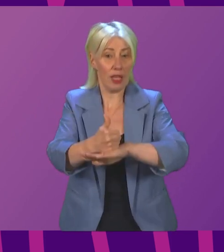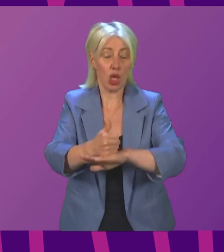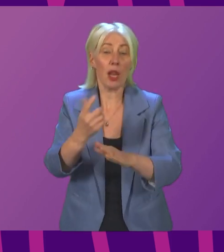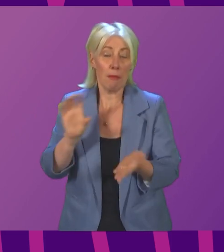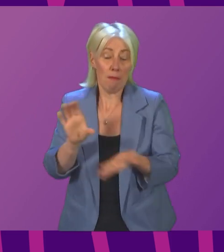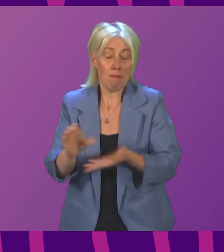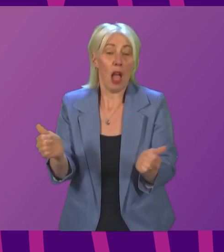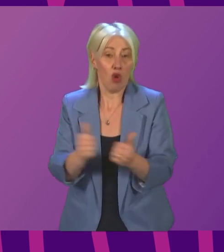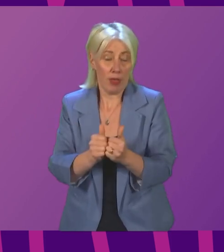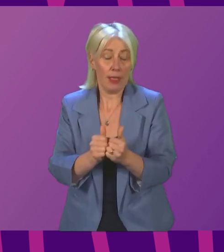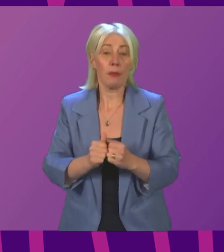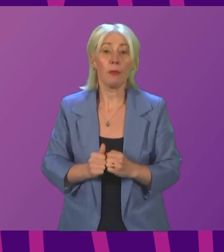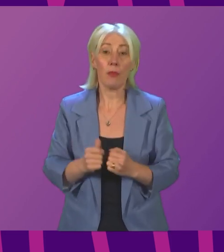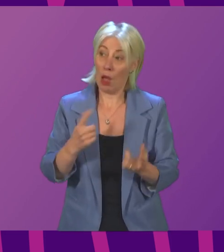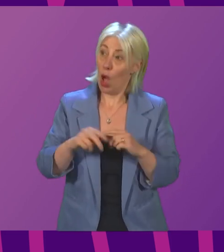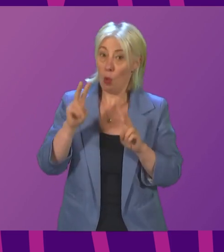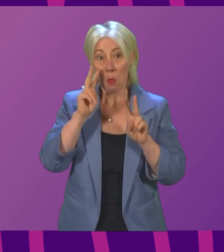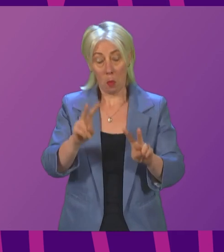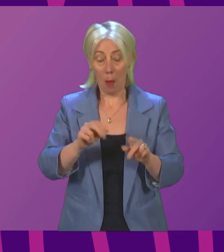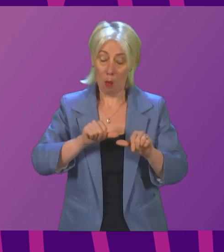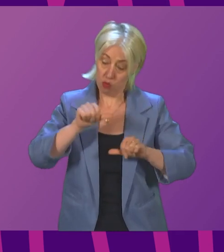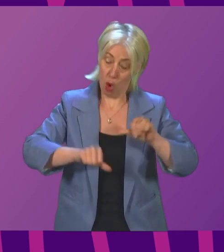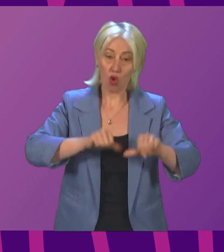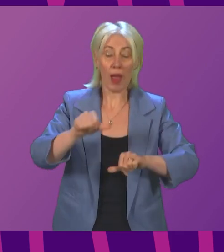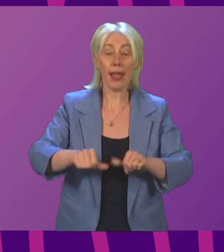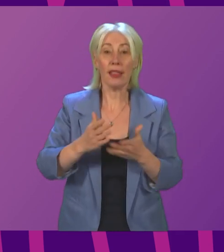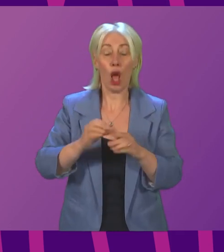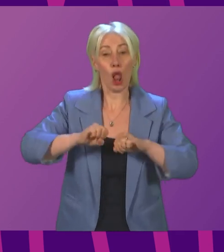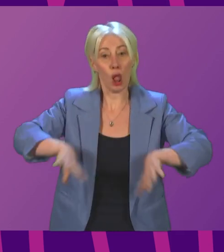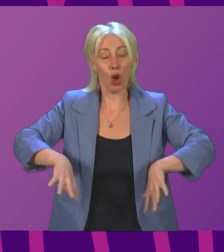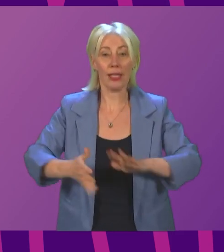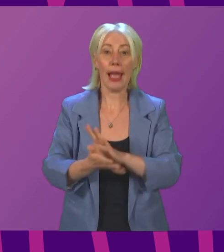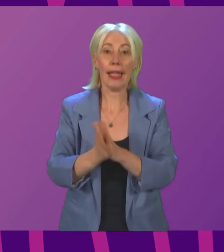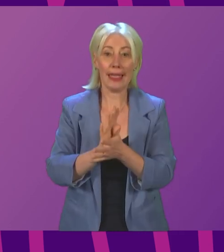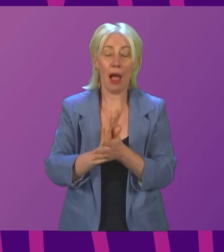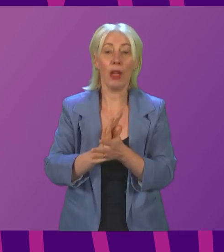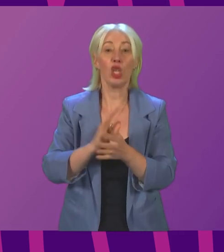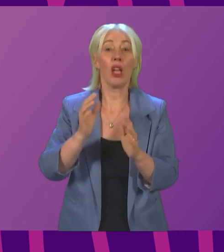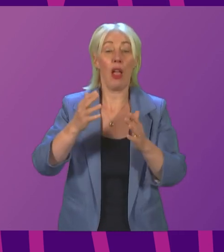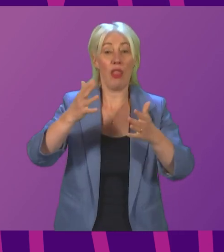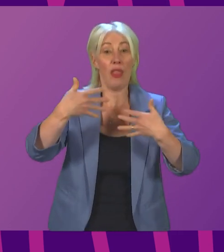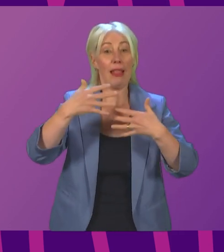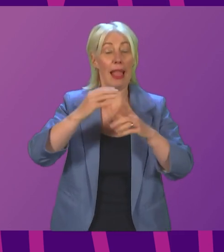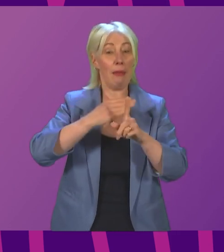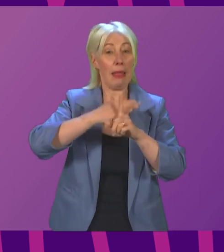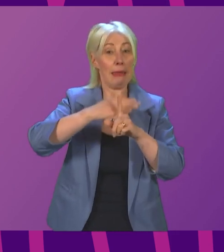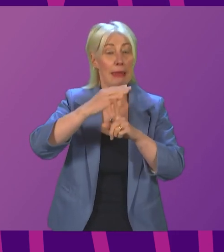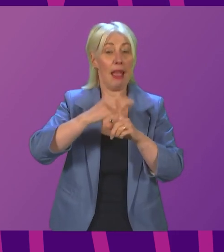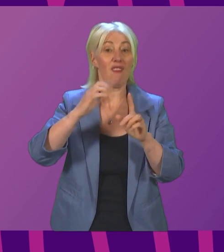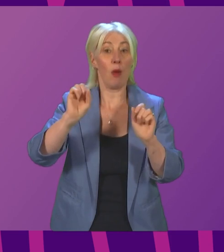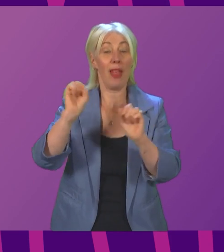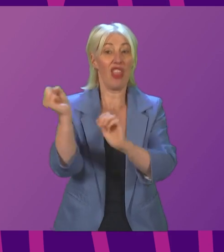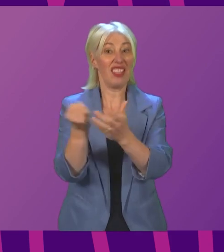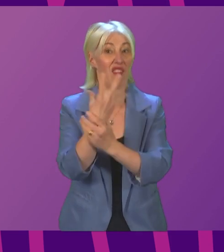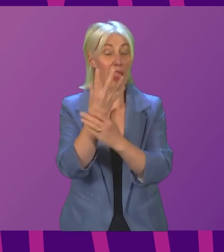position agreed at Glasgow represents progress in recognising the loss and damage that the climate crisis created by developed nations